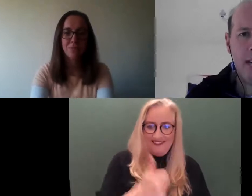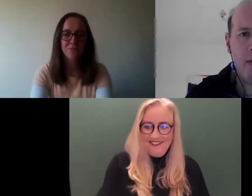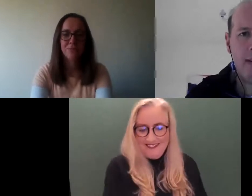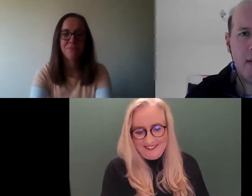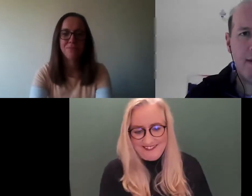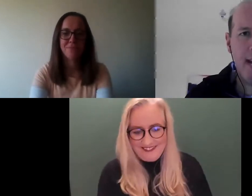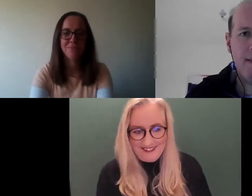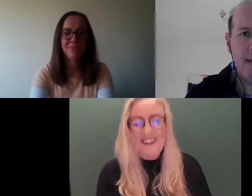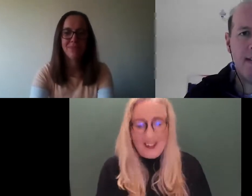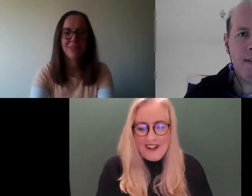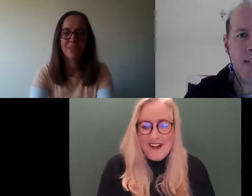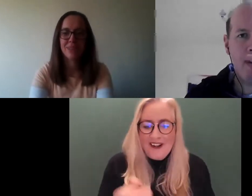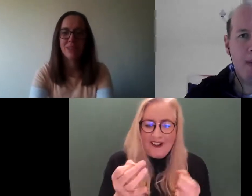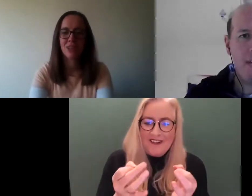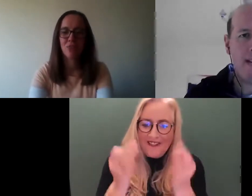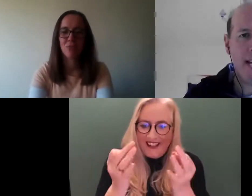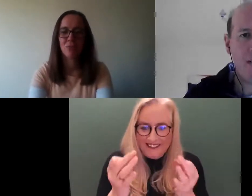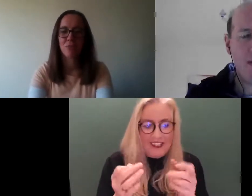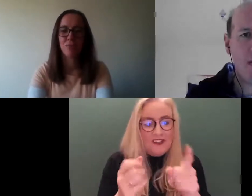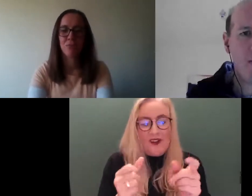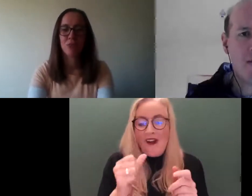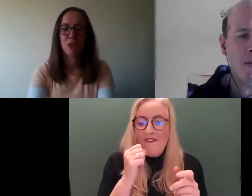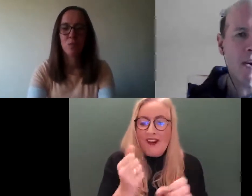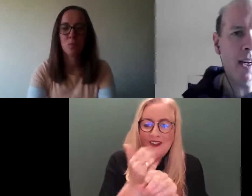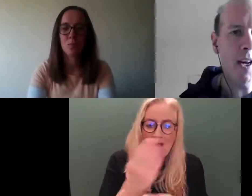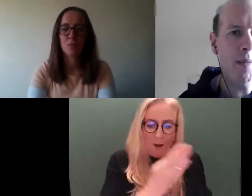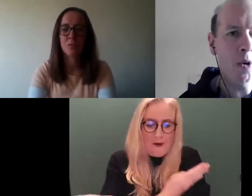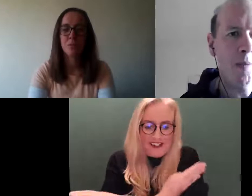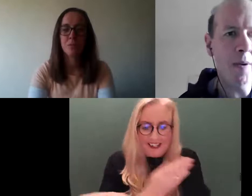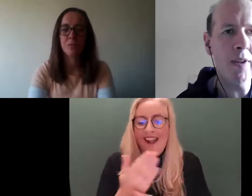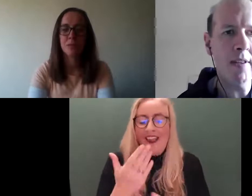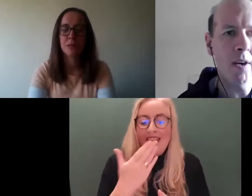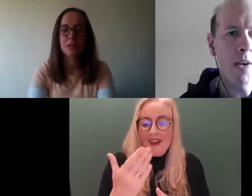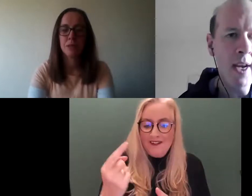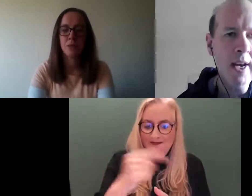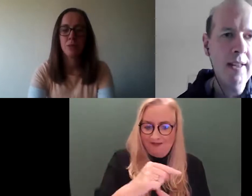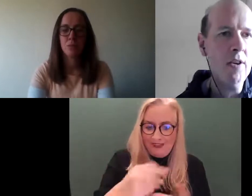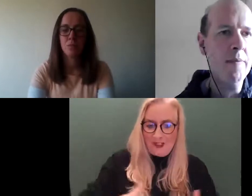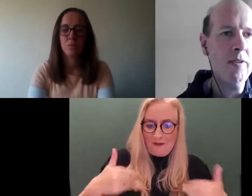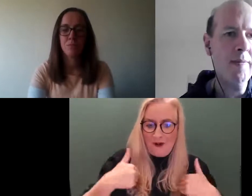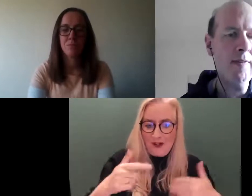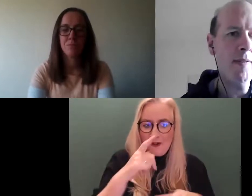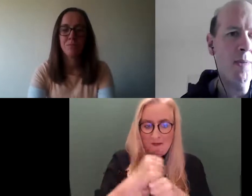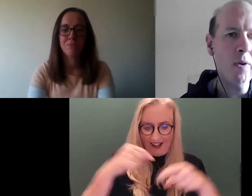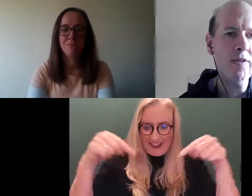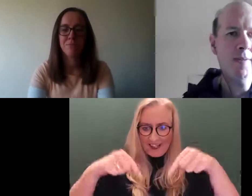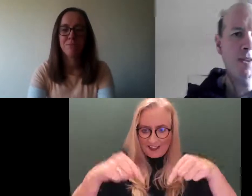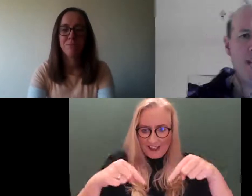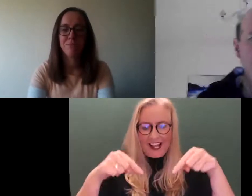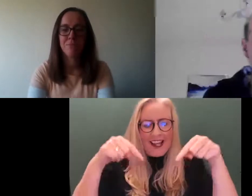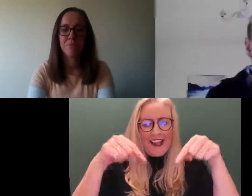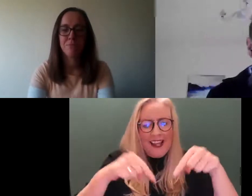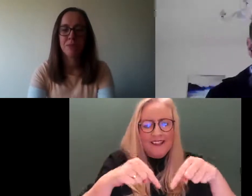Okay, great stuff. Listen, first of all, Bernadette, thanks for talking to us this morning on the program about this. Now, this comes from, I suppose,